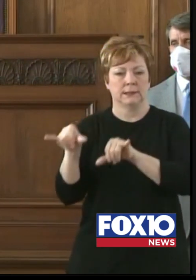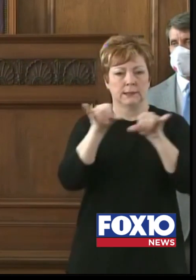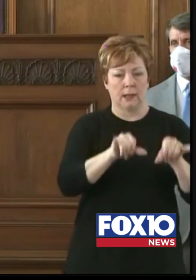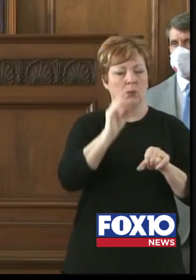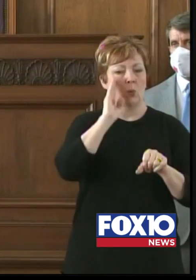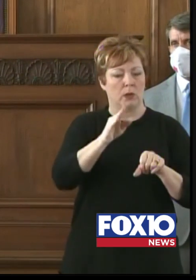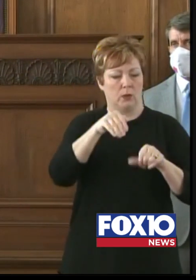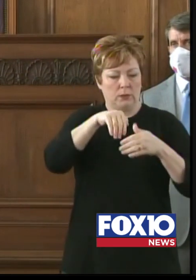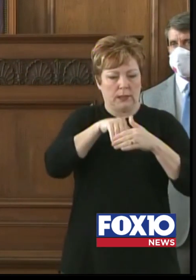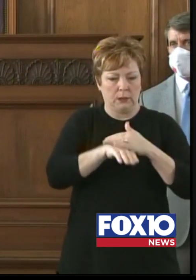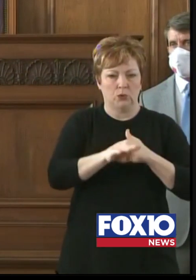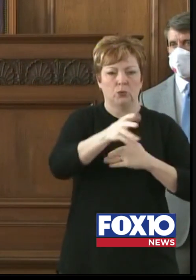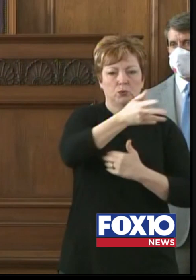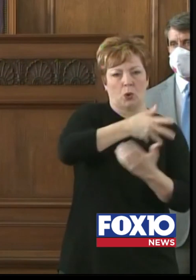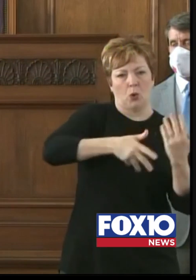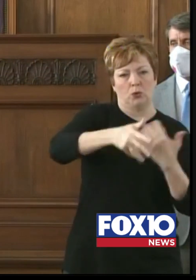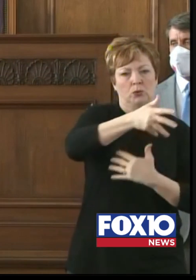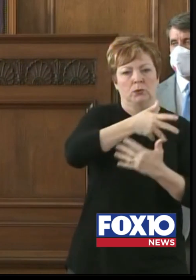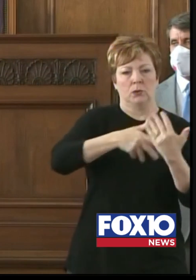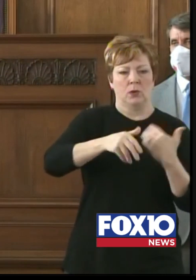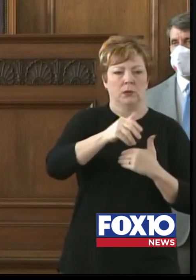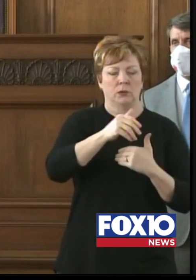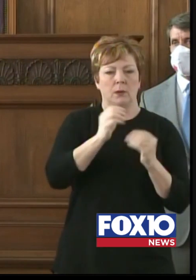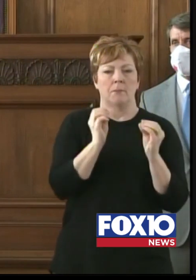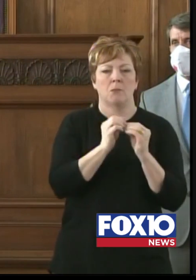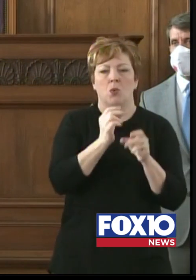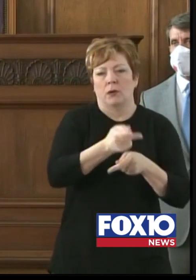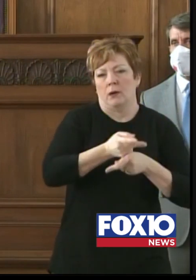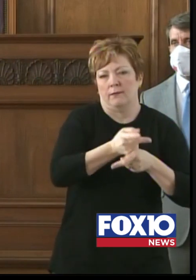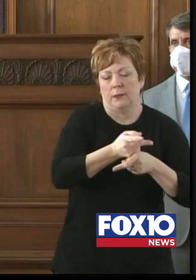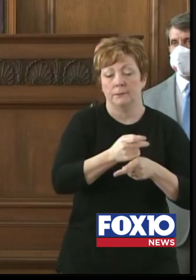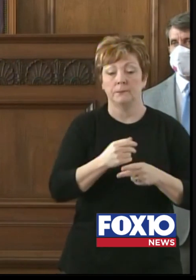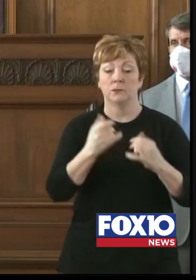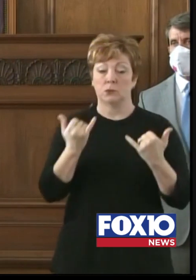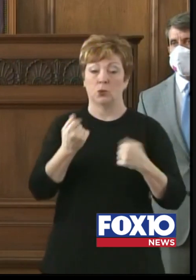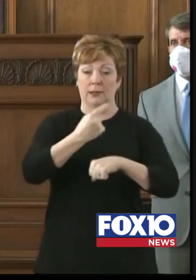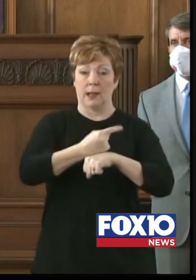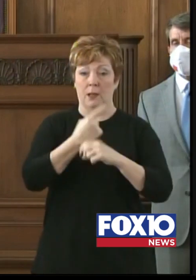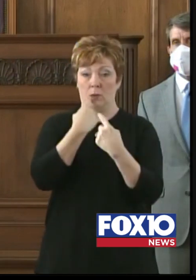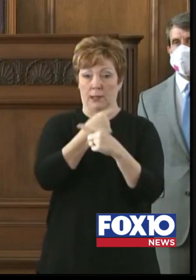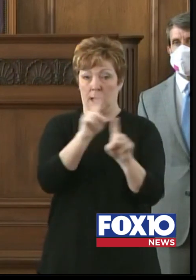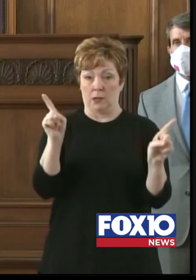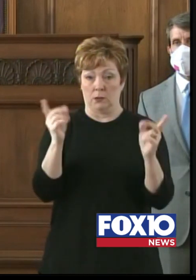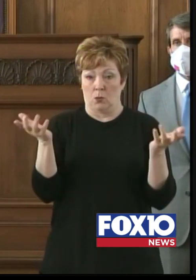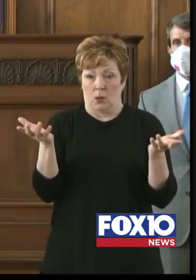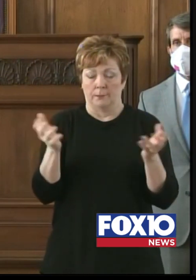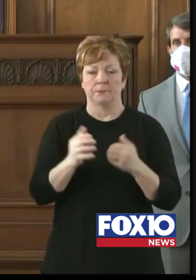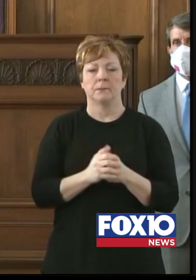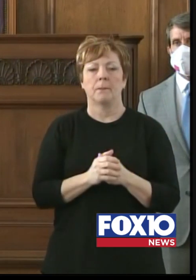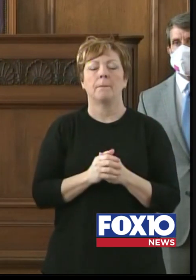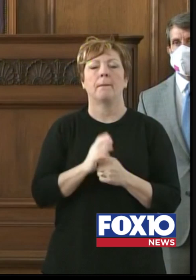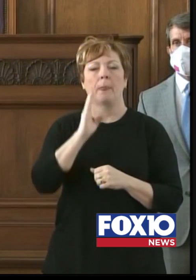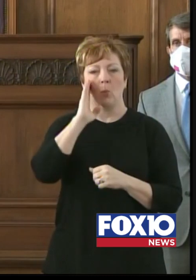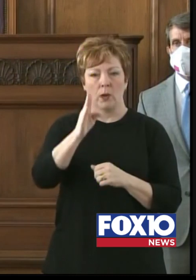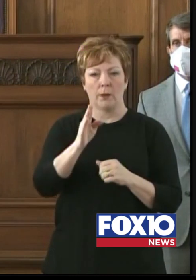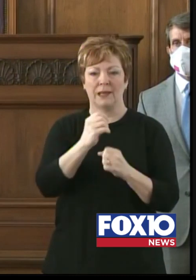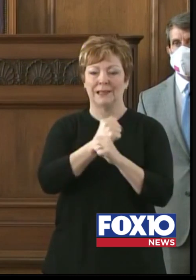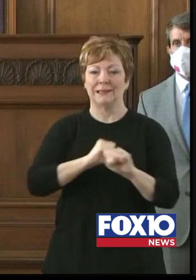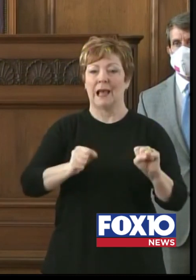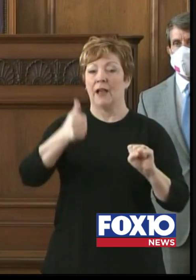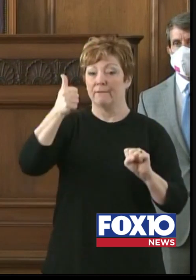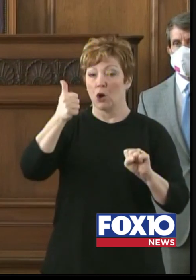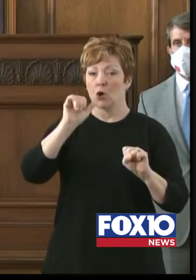Today, I am announcing that we will once again enter a safer